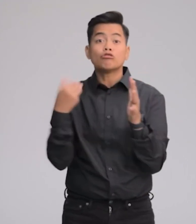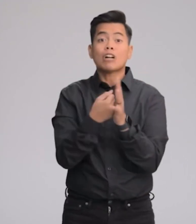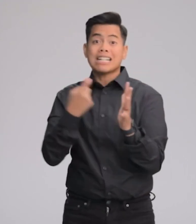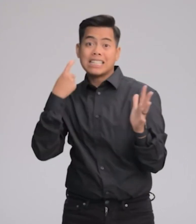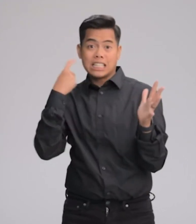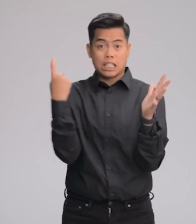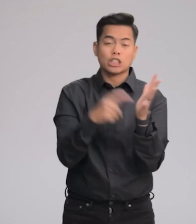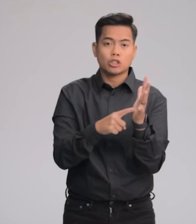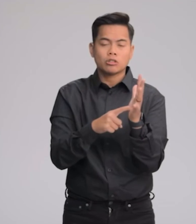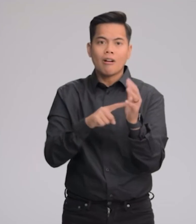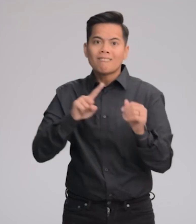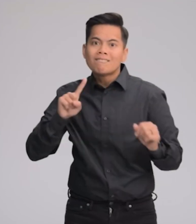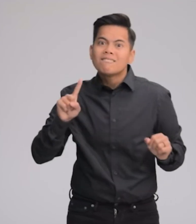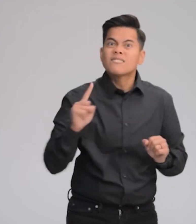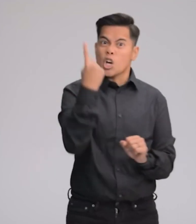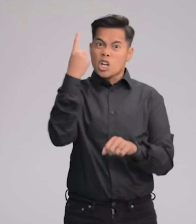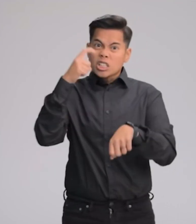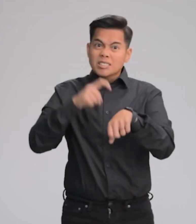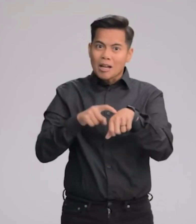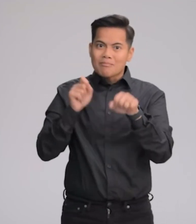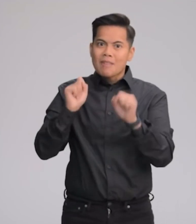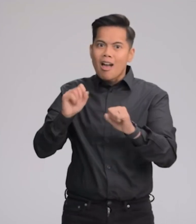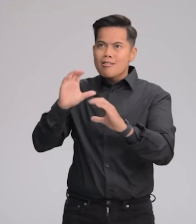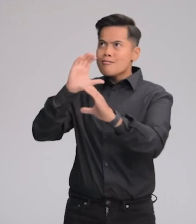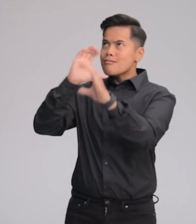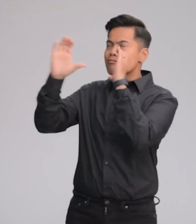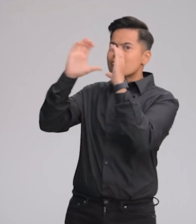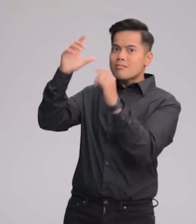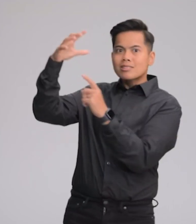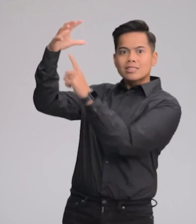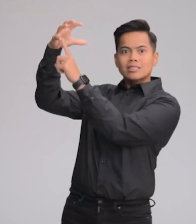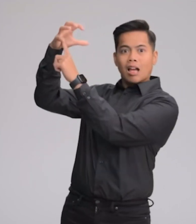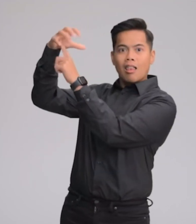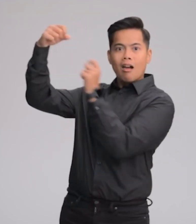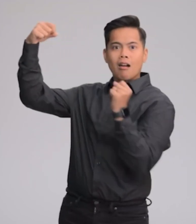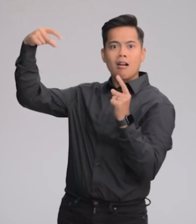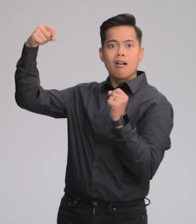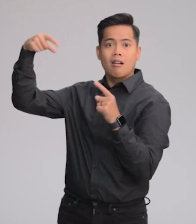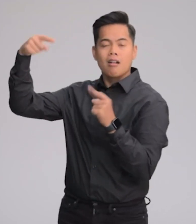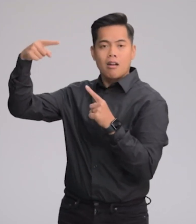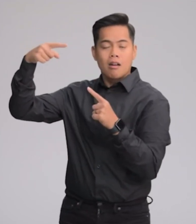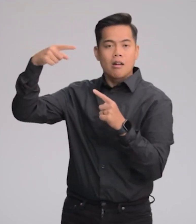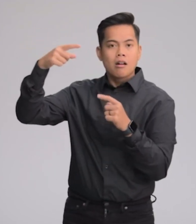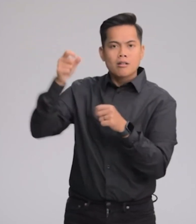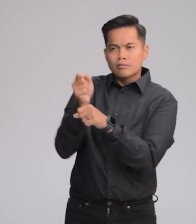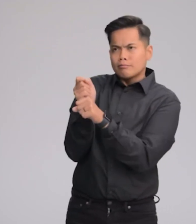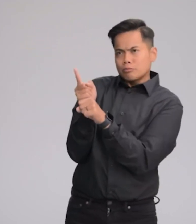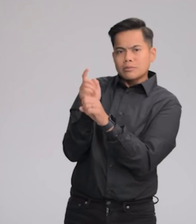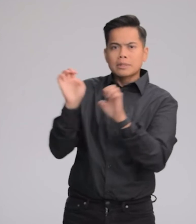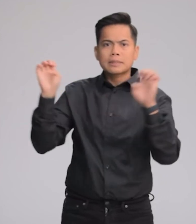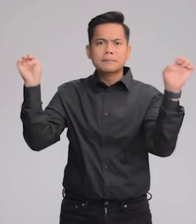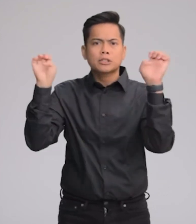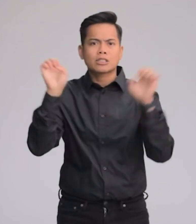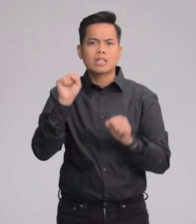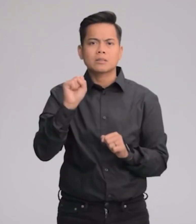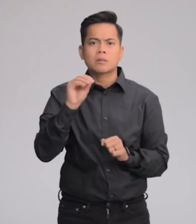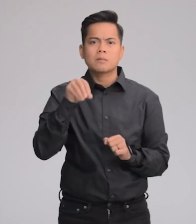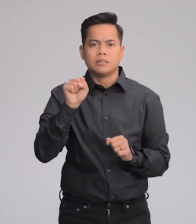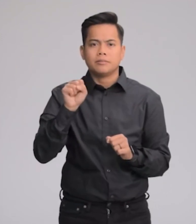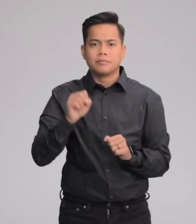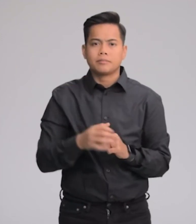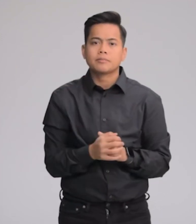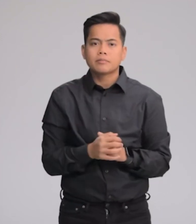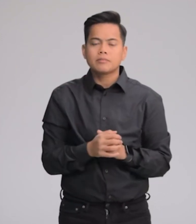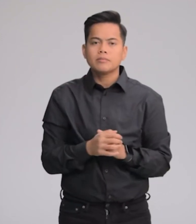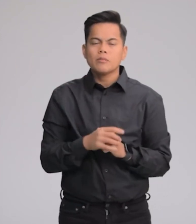and for the first time, the ability to communicate via satellite, delivering the emergency SOS service. These